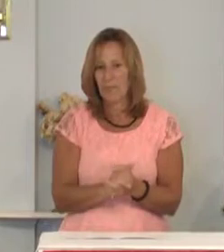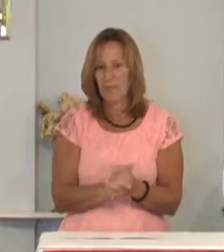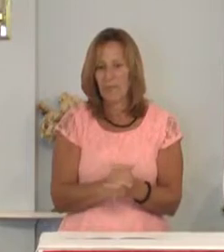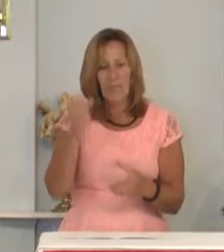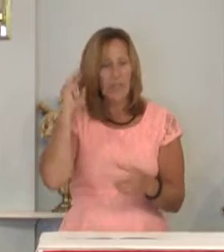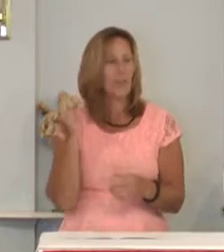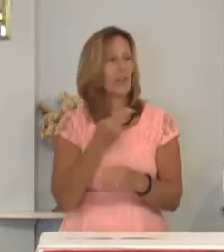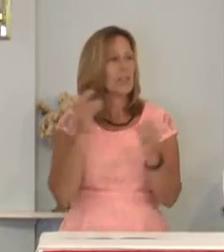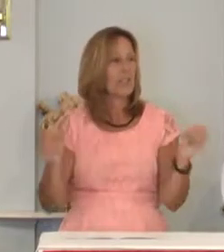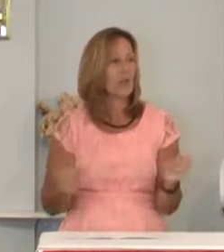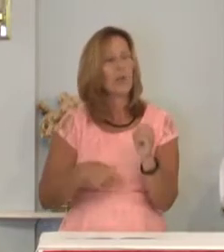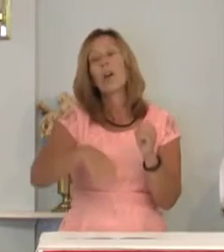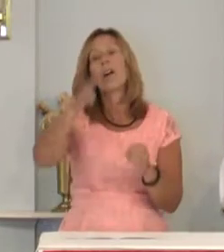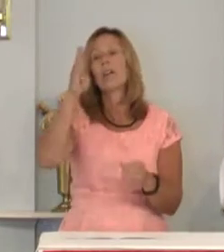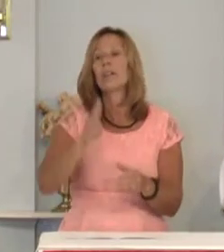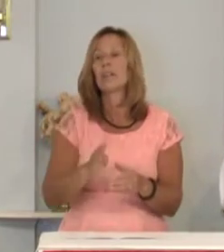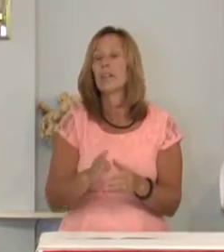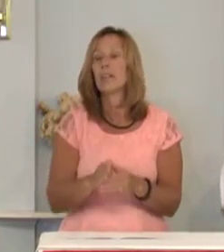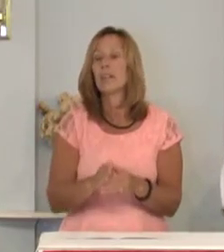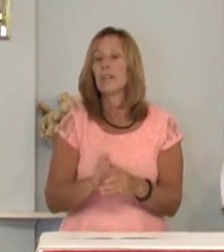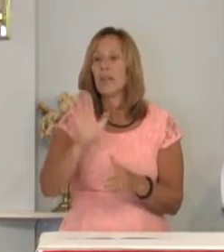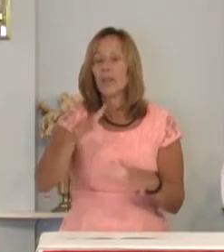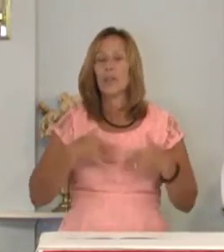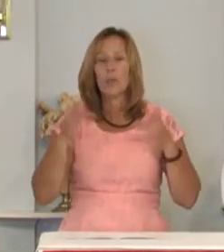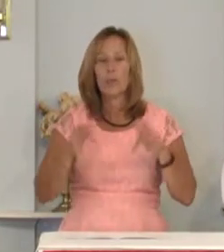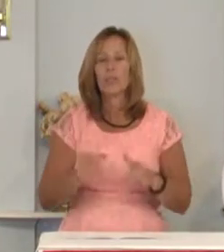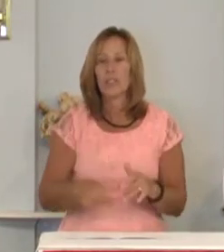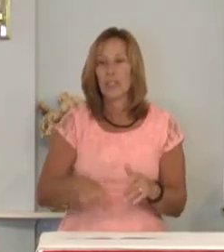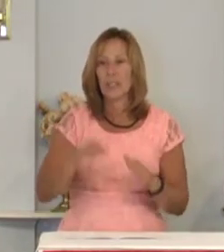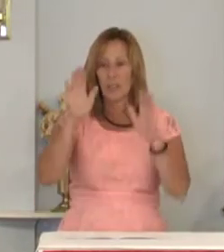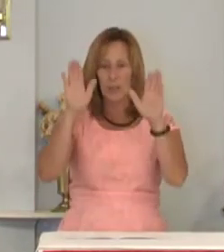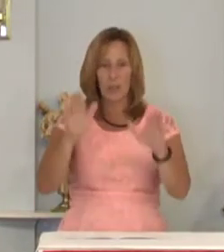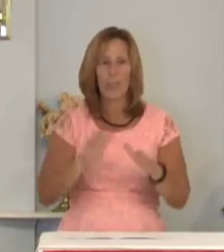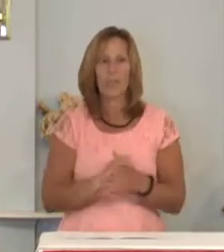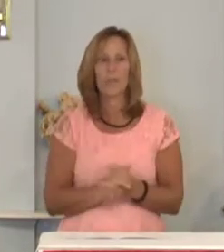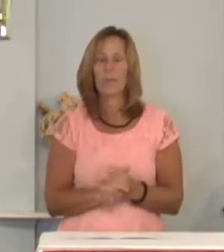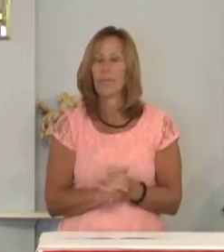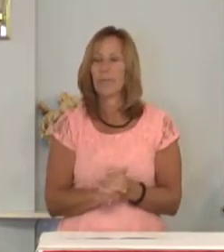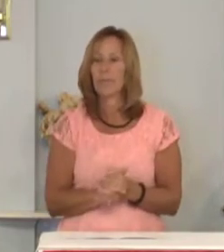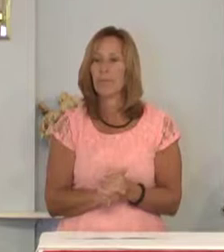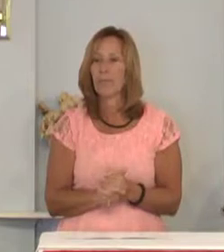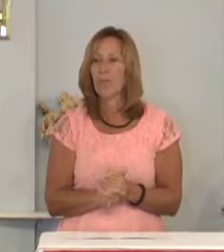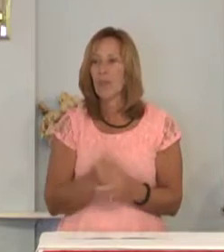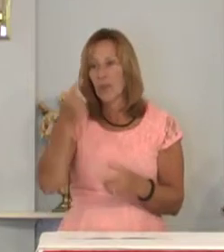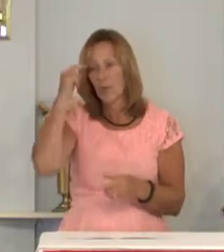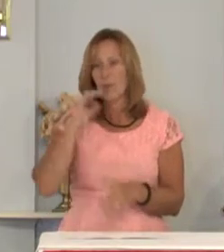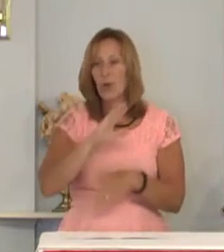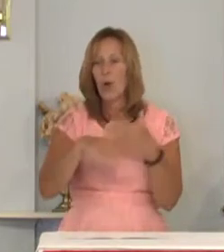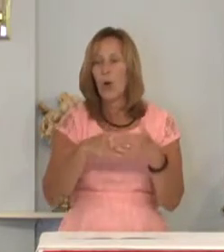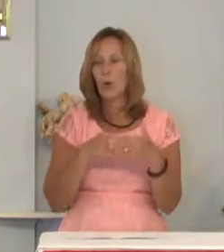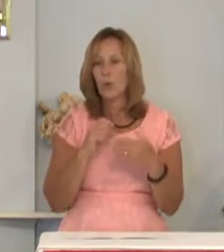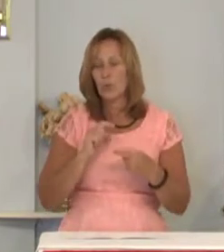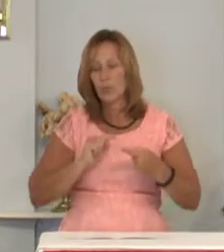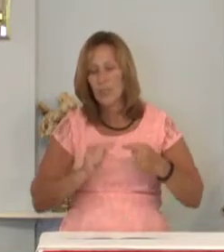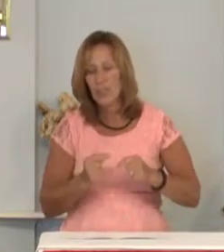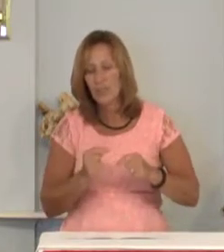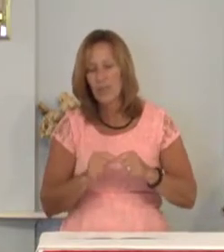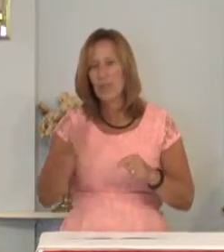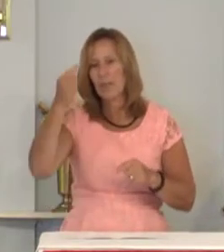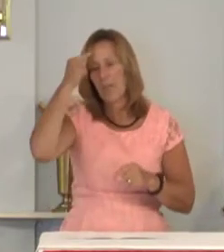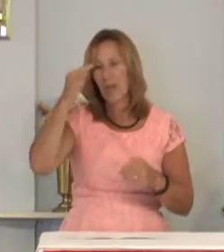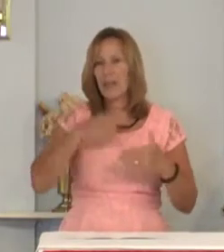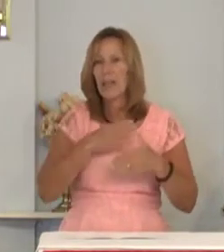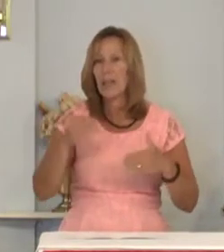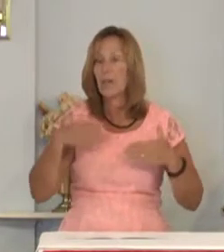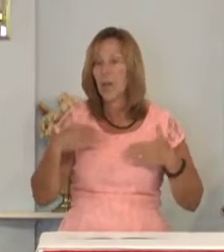hear us oh God your mercy is great for all who suffer in mind and